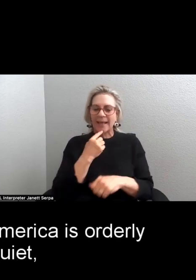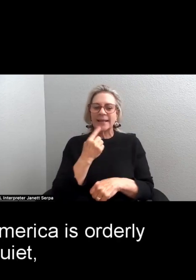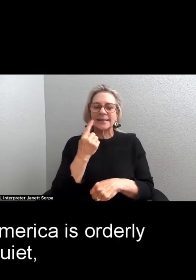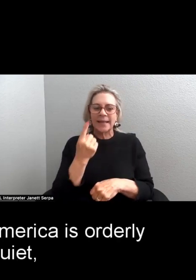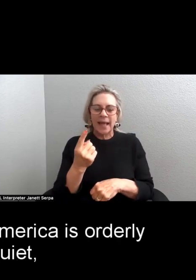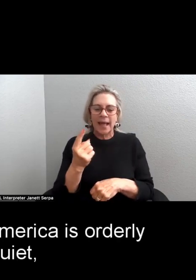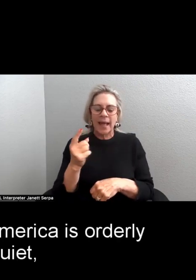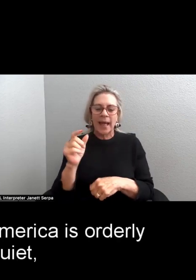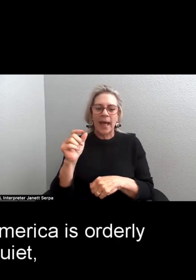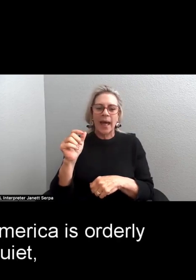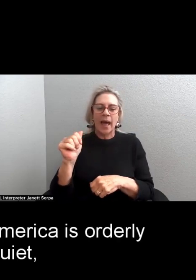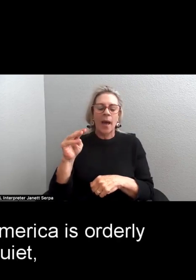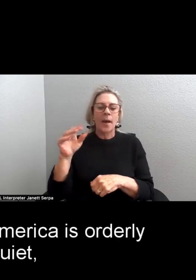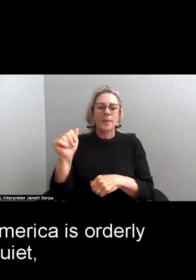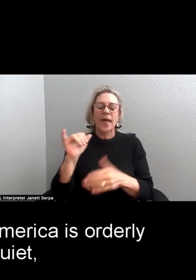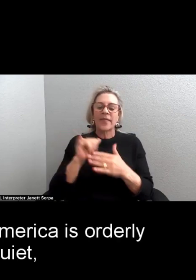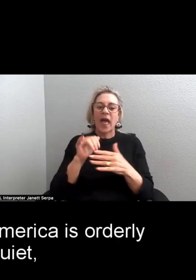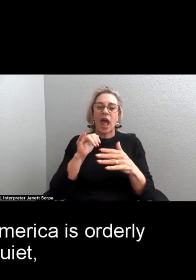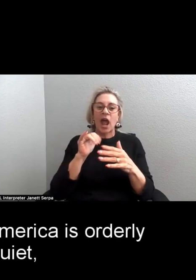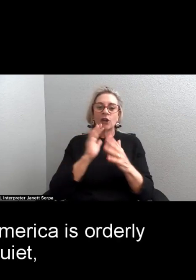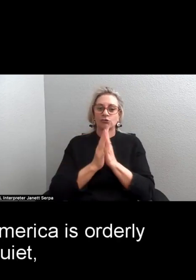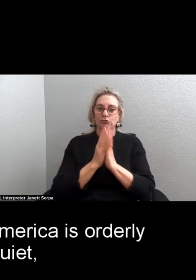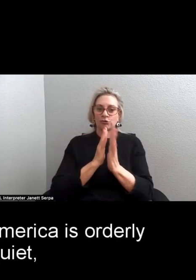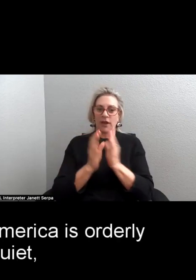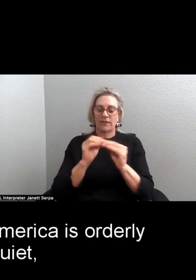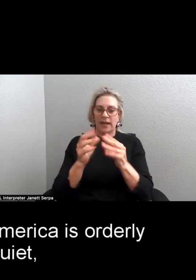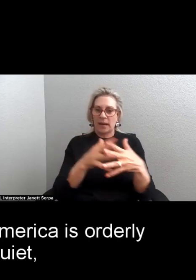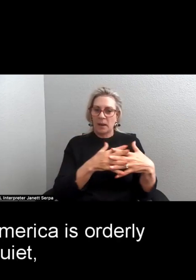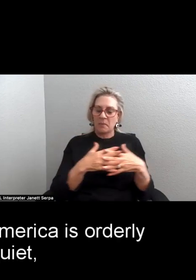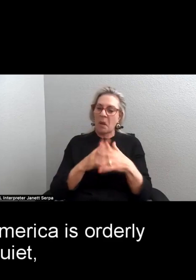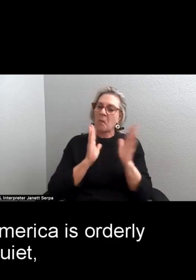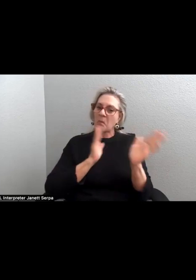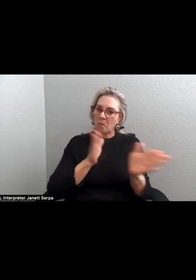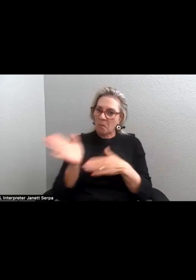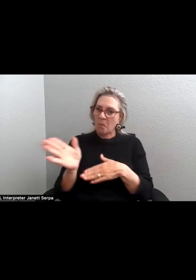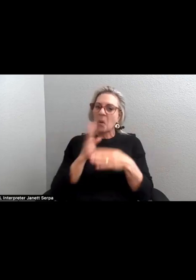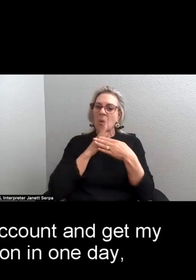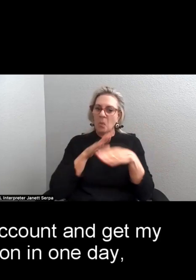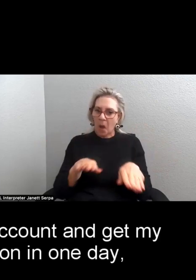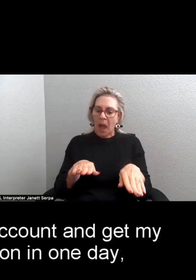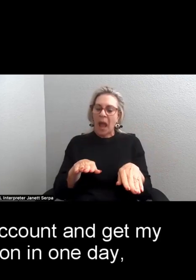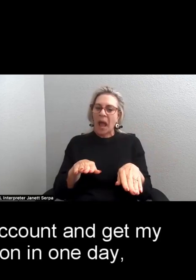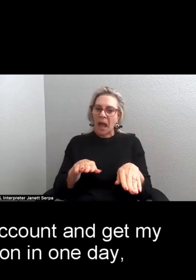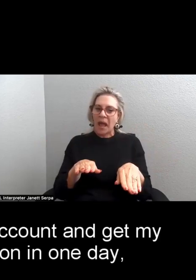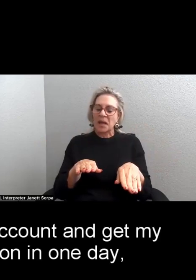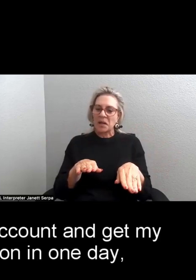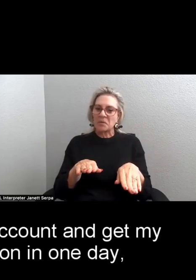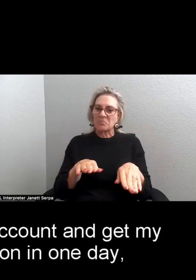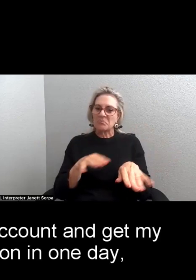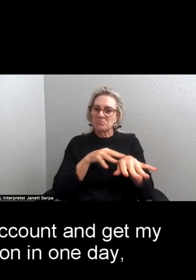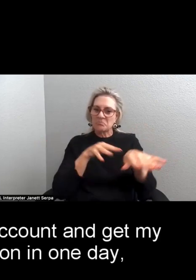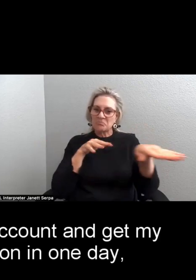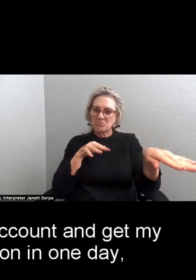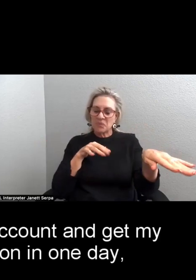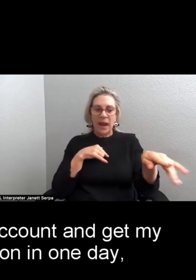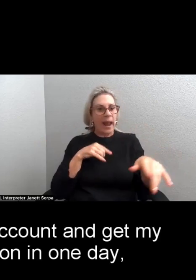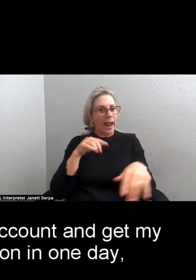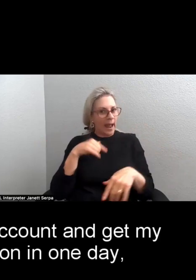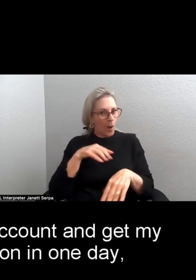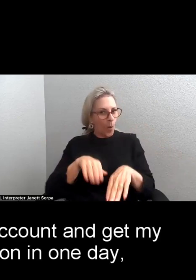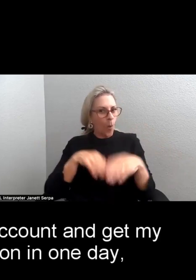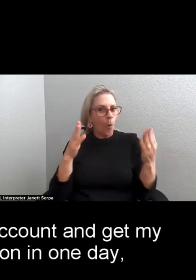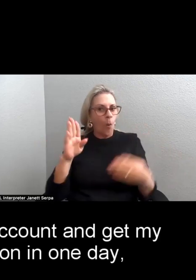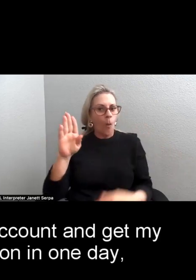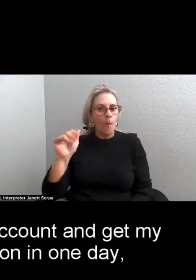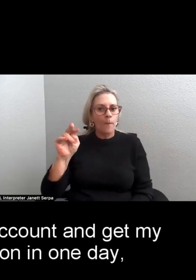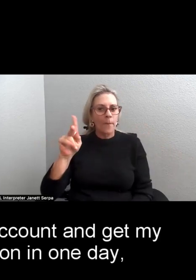that the traffic in America is orderly and quiet, that I open a bank account and get my phone